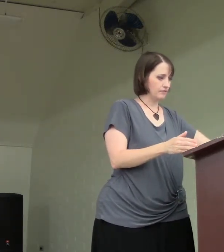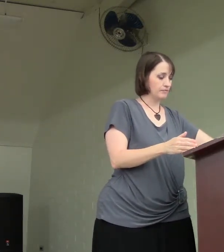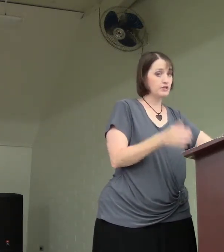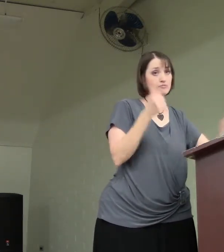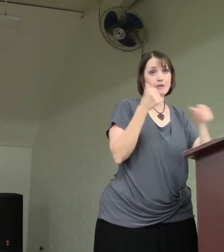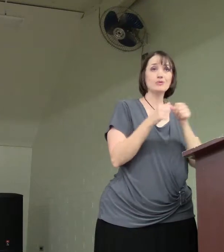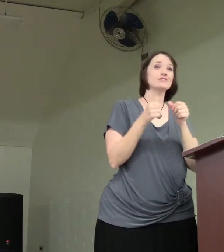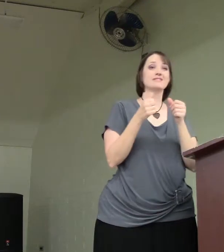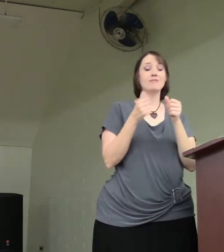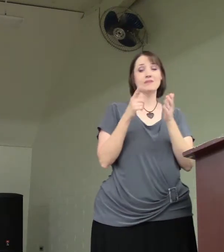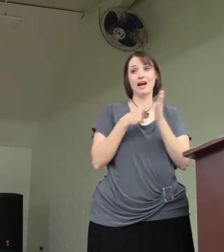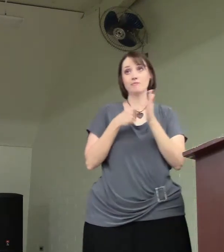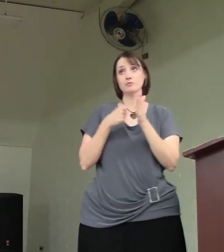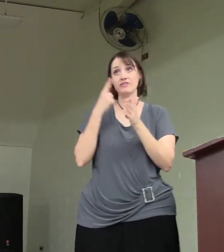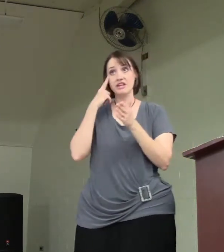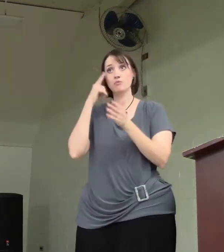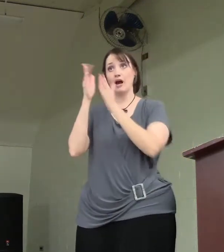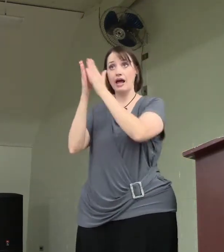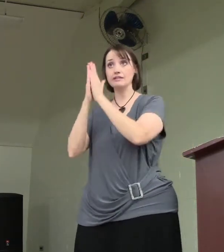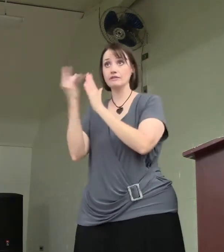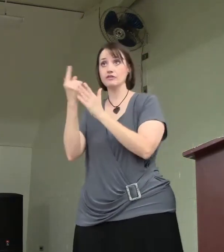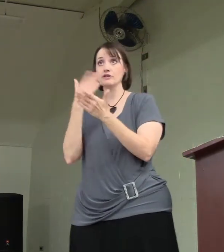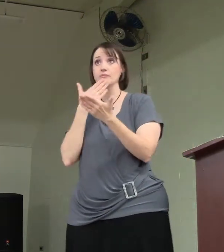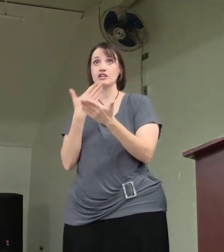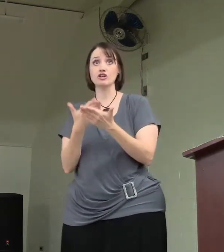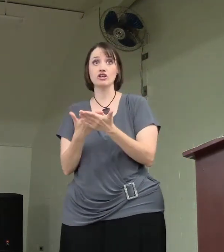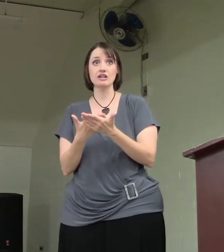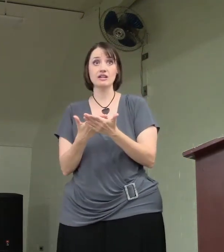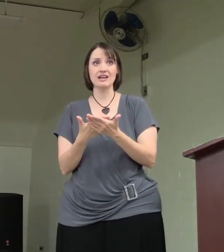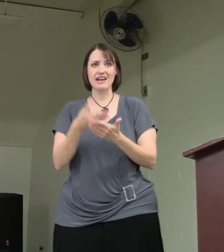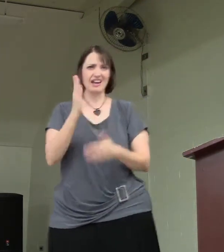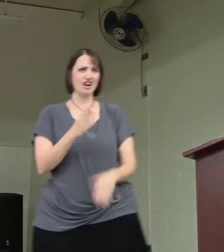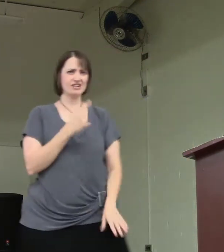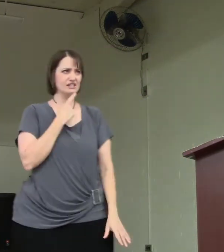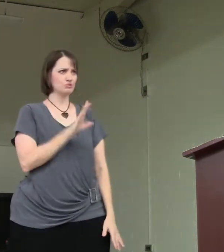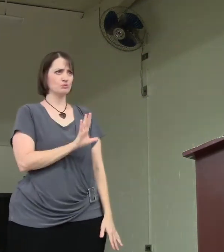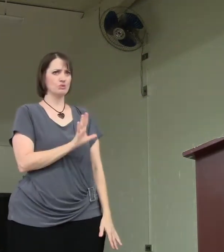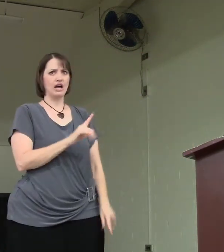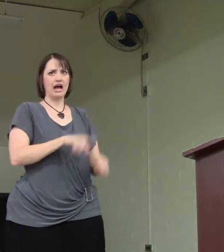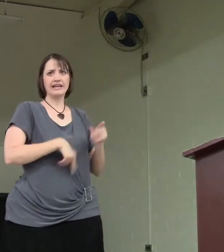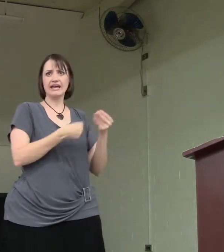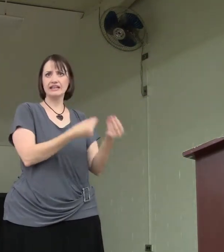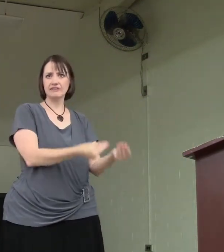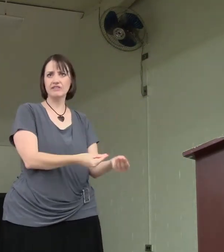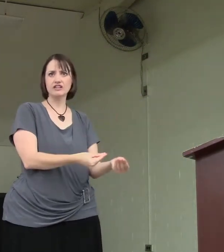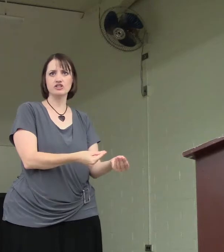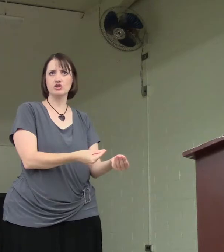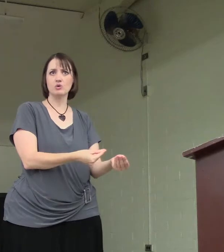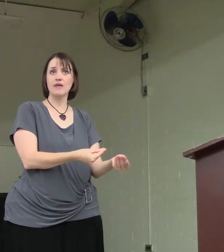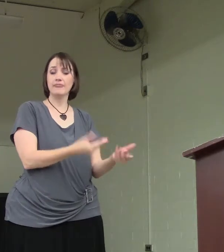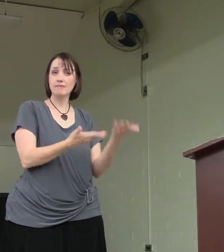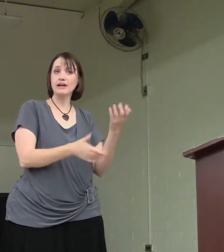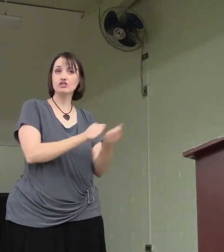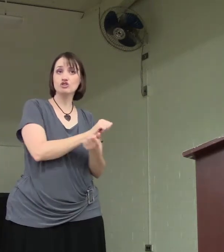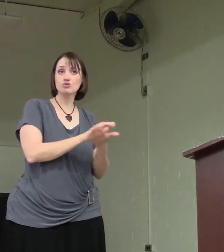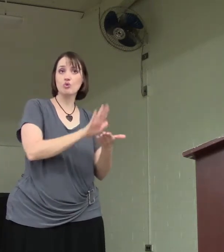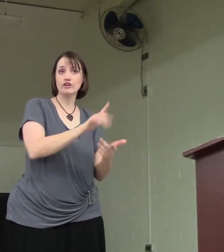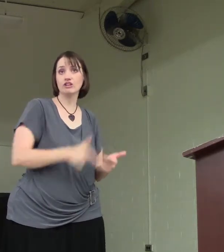Because remember, sometimes we think we're asking for something good, and God says, ooh, I can't give that to you. That might destroy your